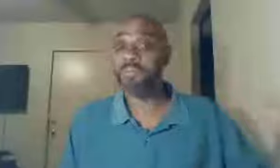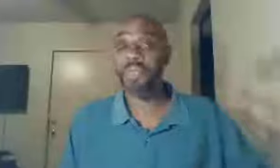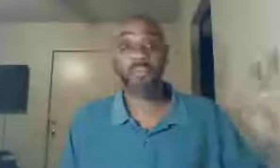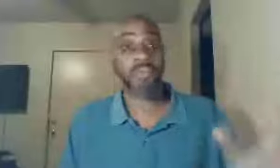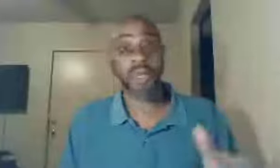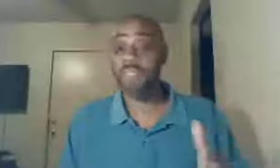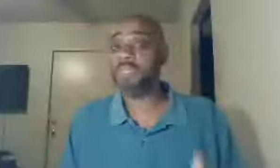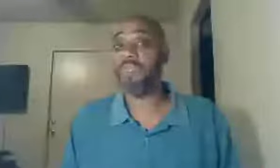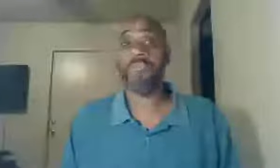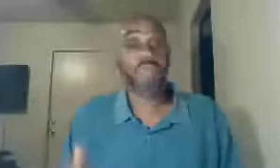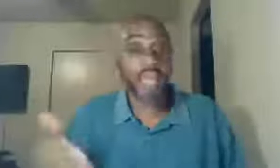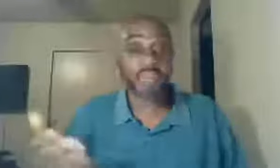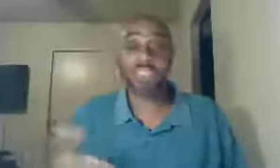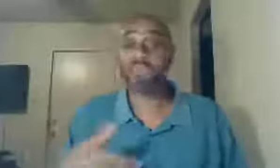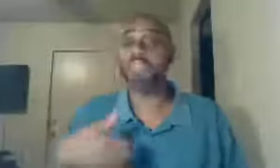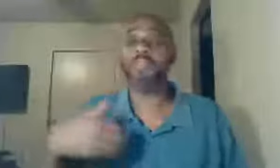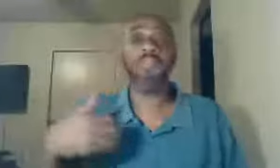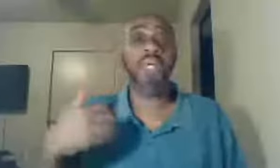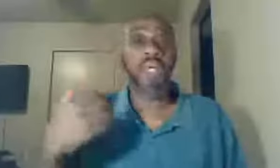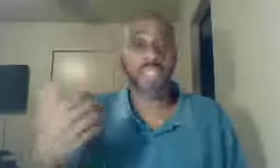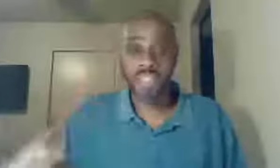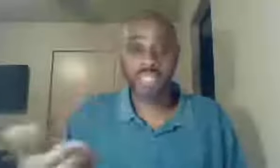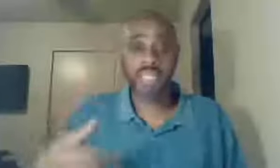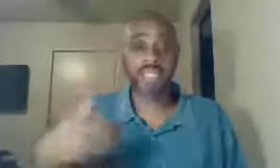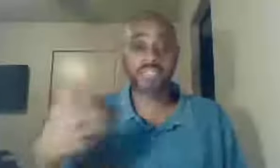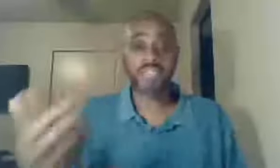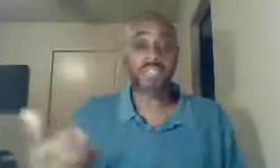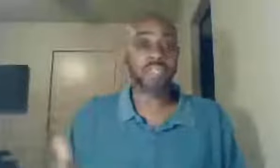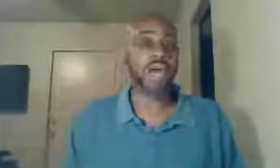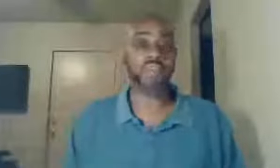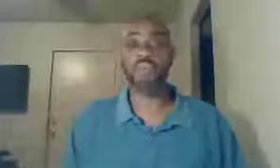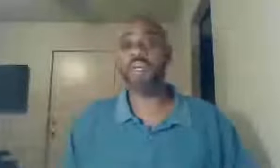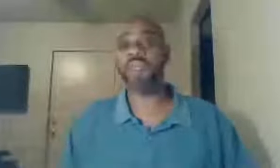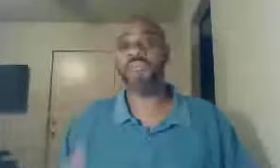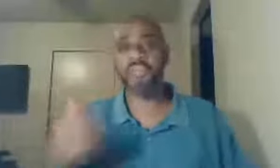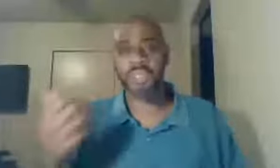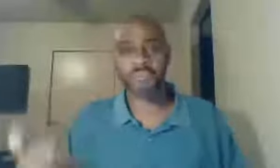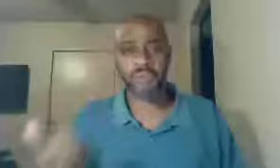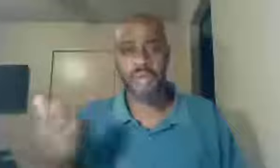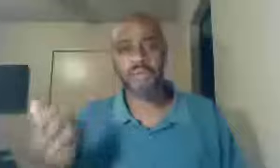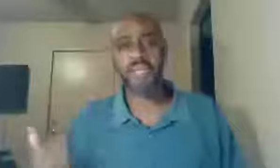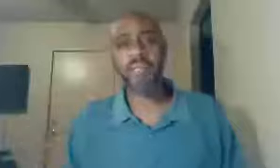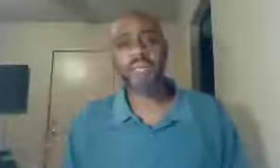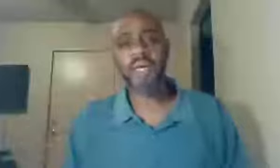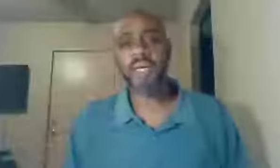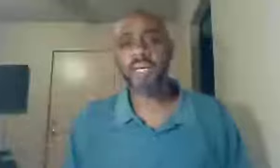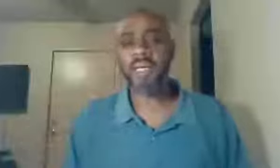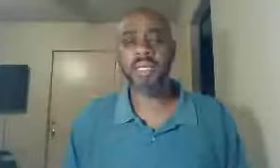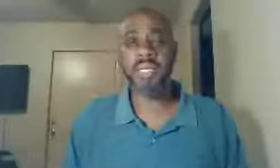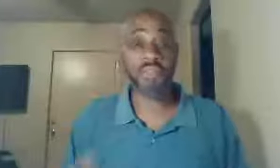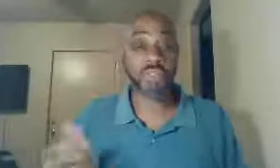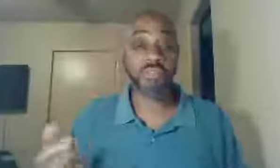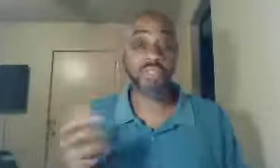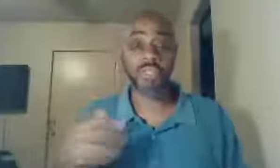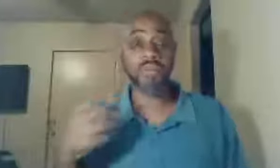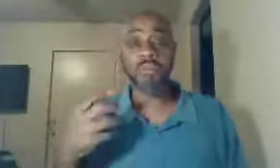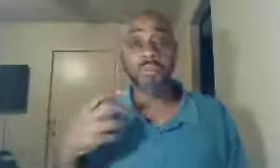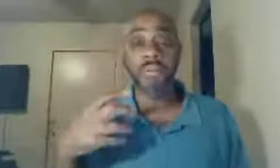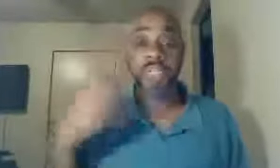people, marrying people, counseling people, studying and teaching God's word, faithful in prayer, giving to much